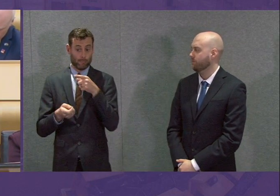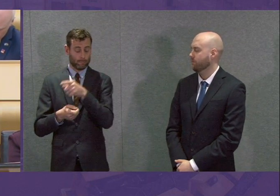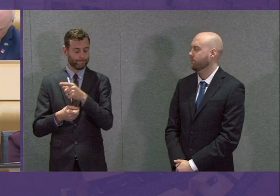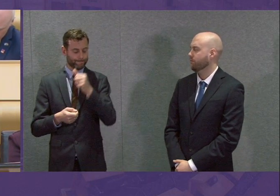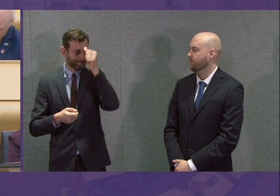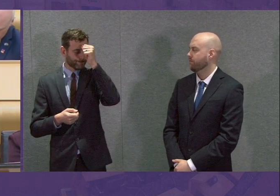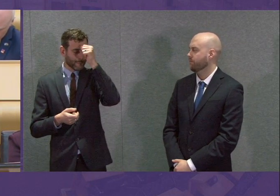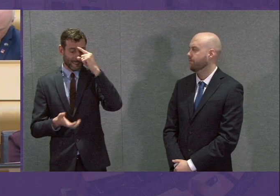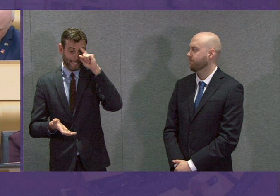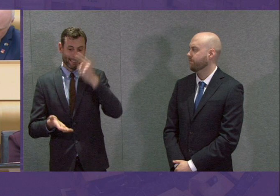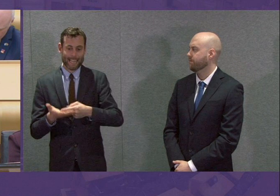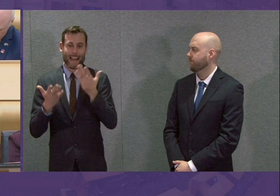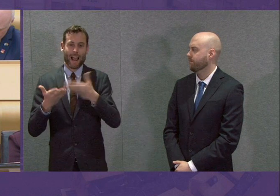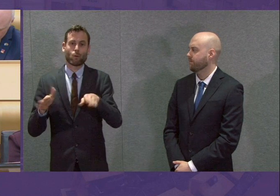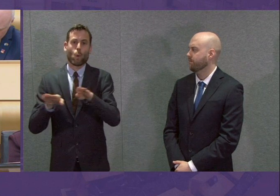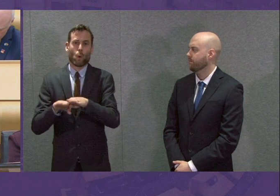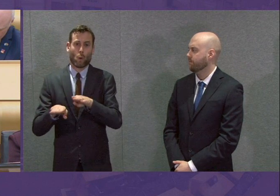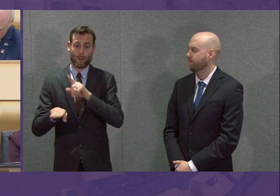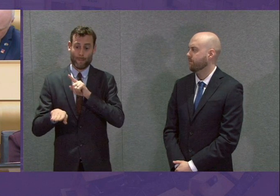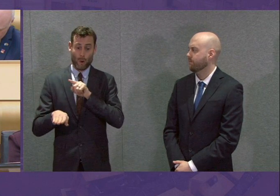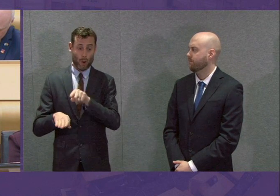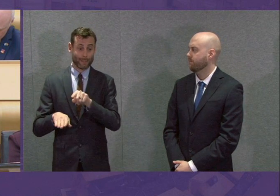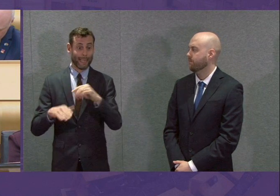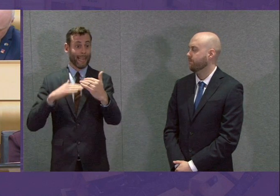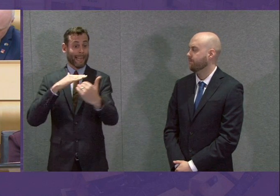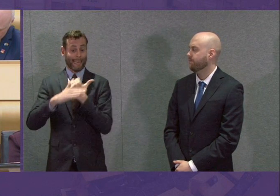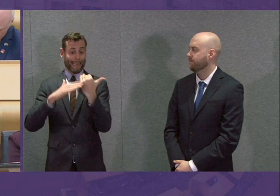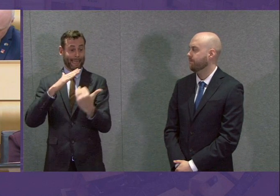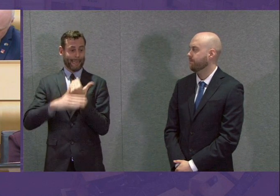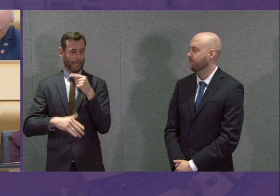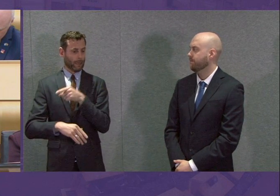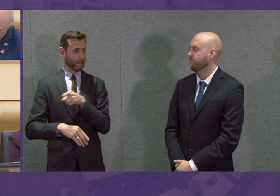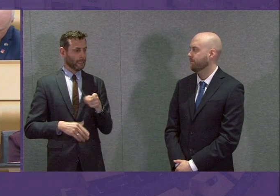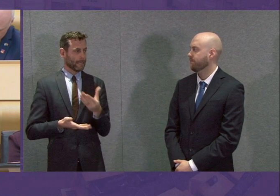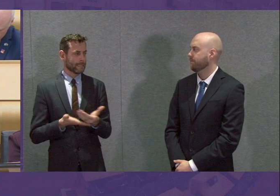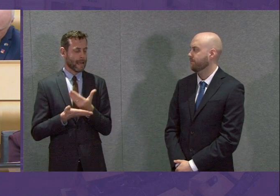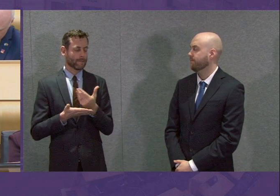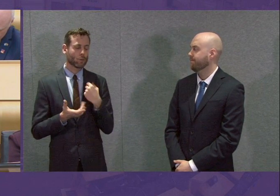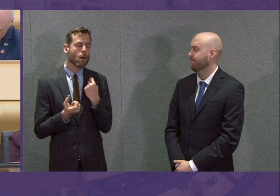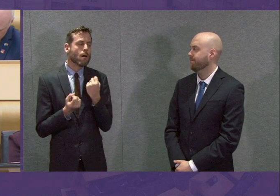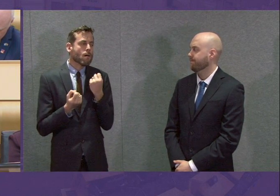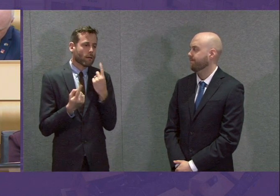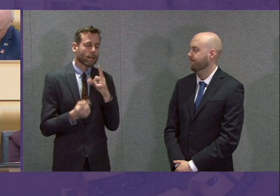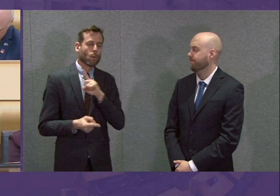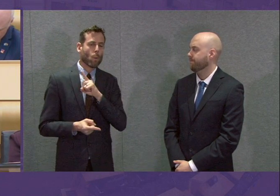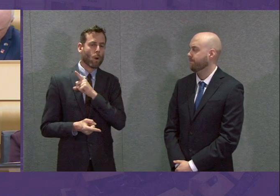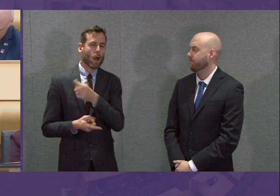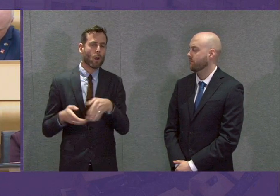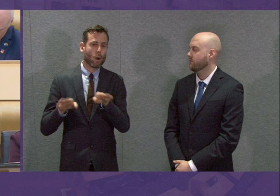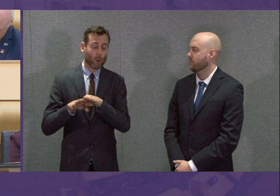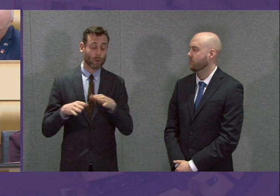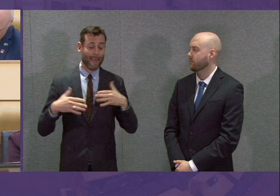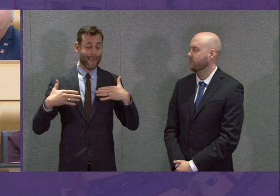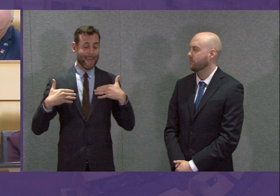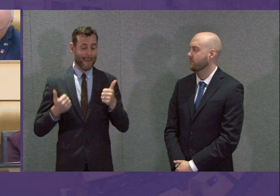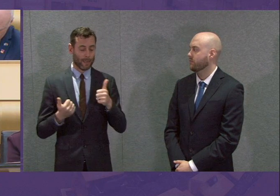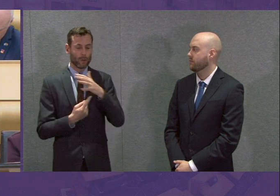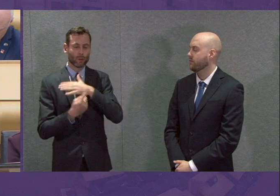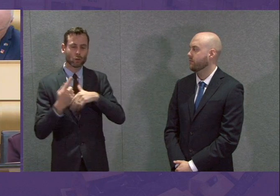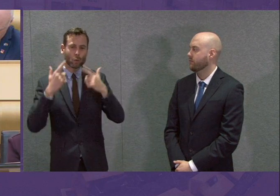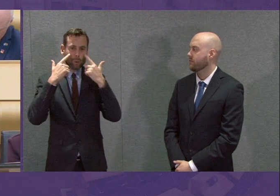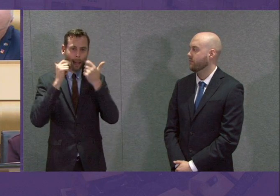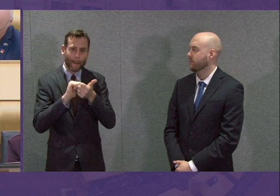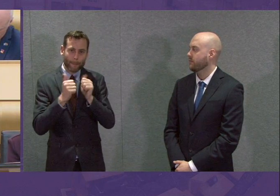for the sake of their guests' safety, and it is an understandable and appropriate decision. The Health and Social Care Partnership and the third sector and